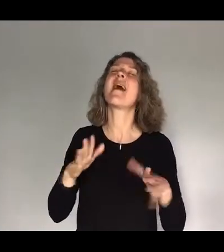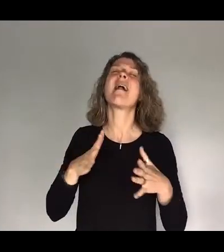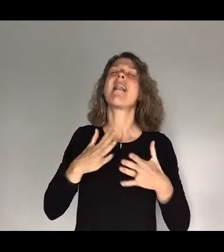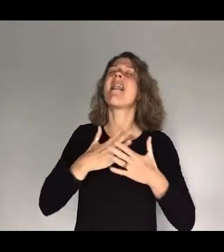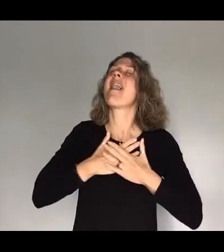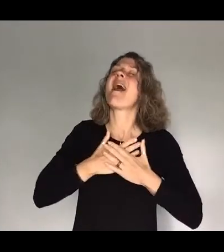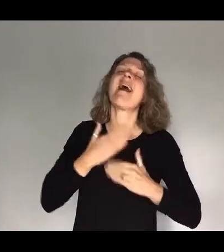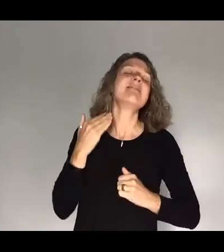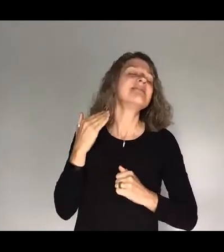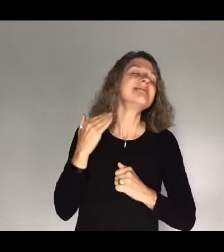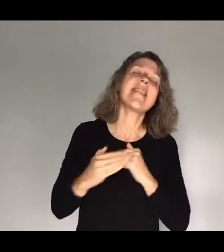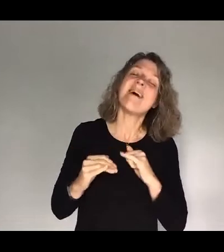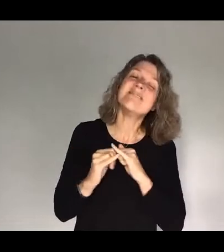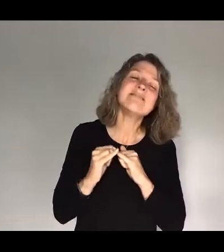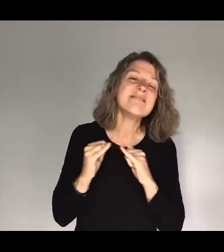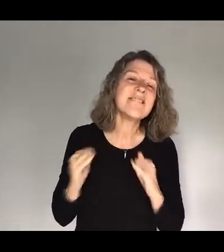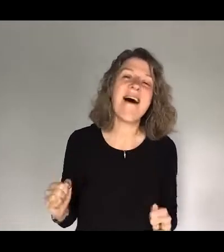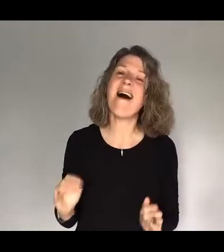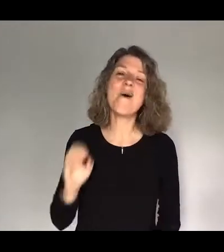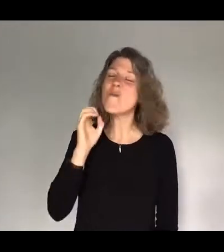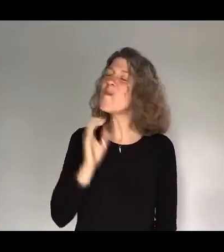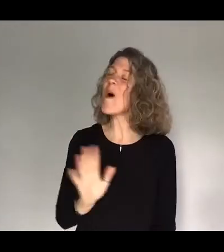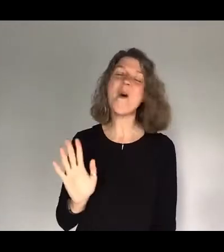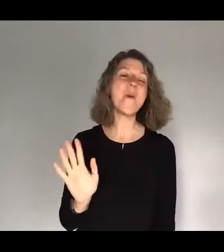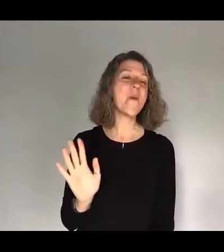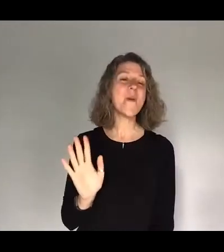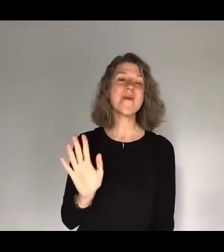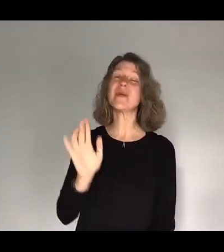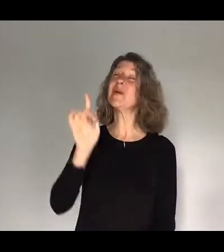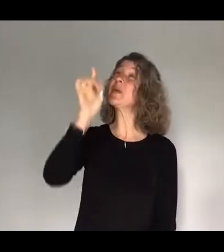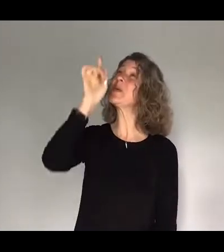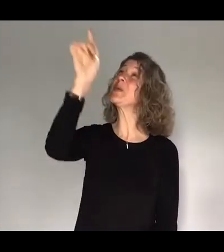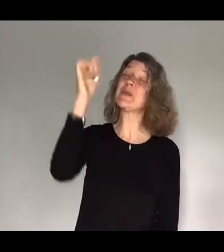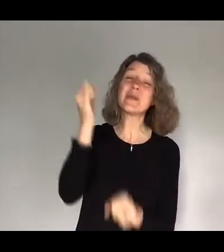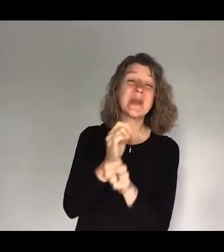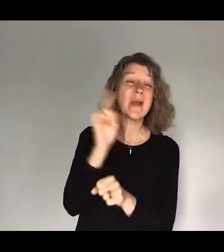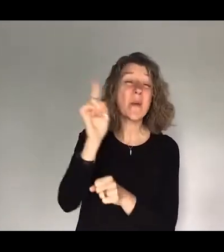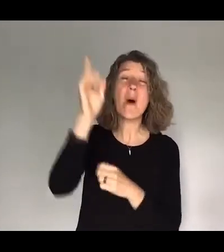love. That you would take my place.